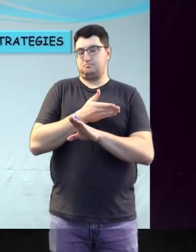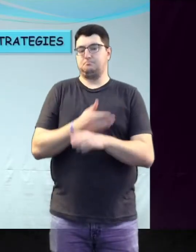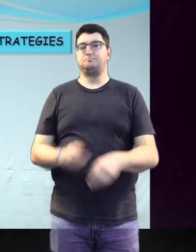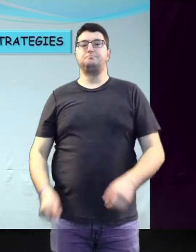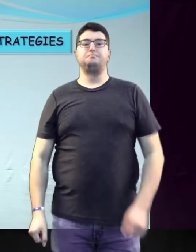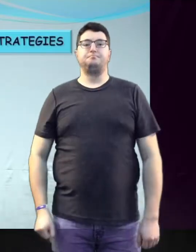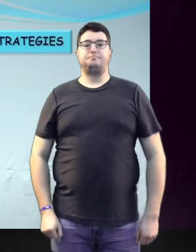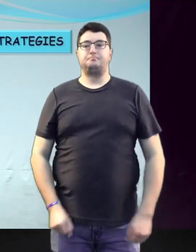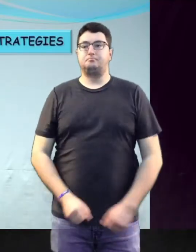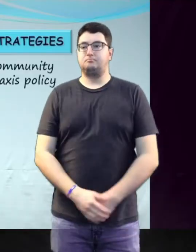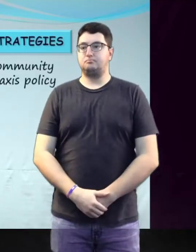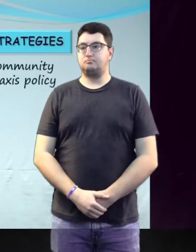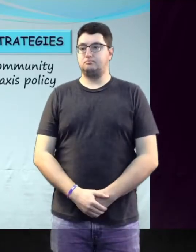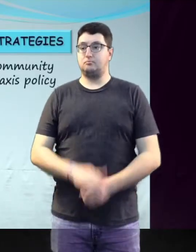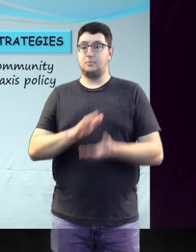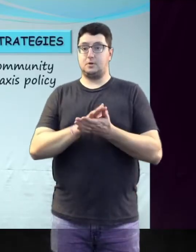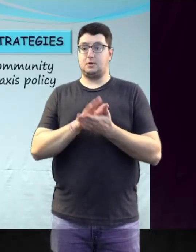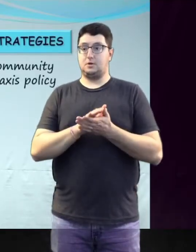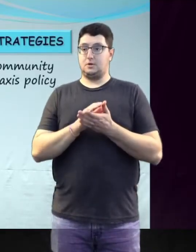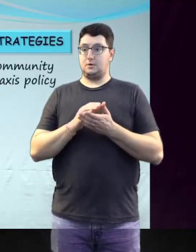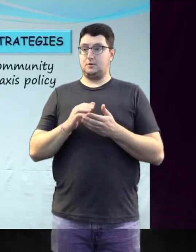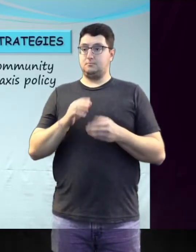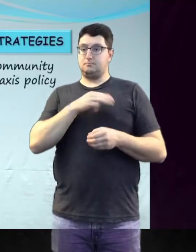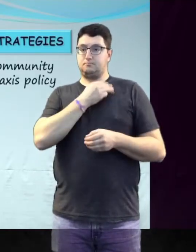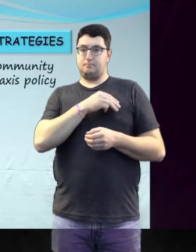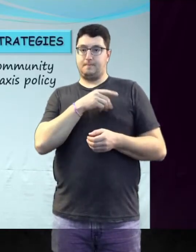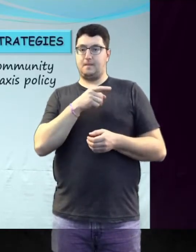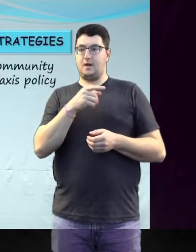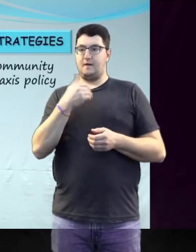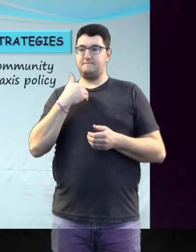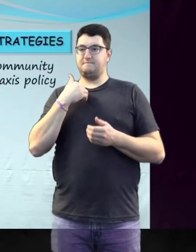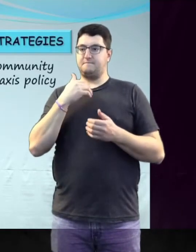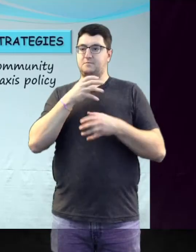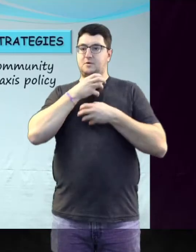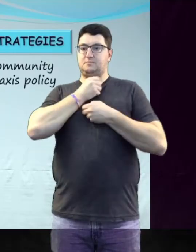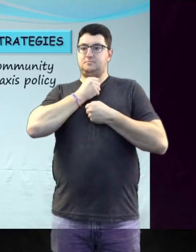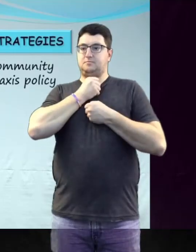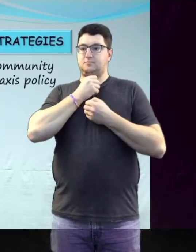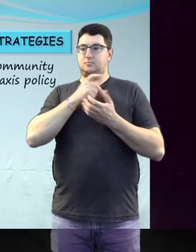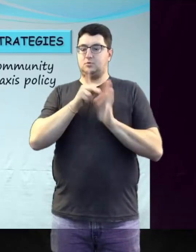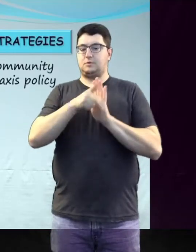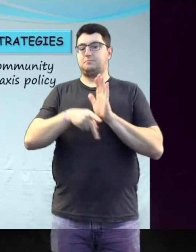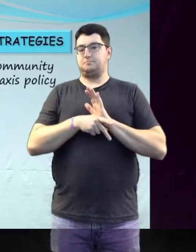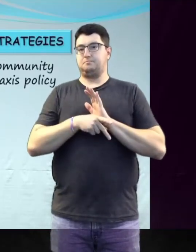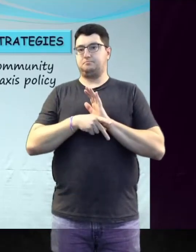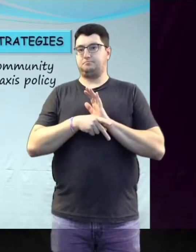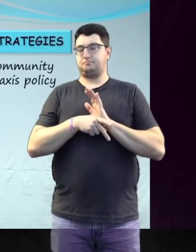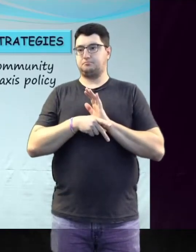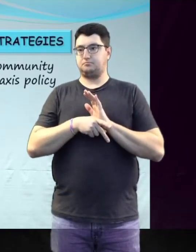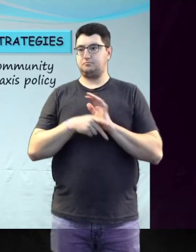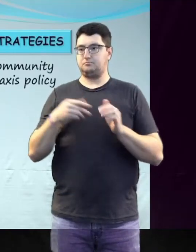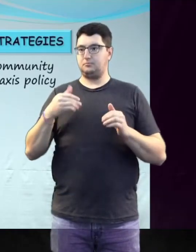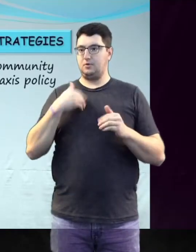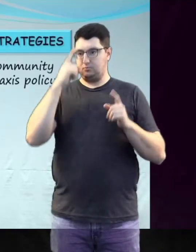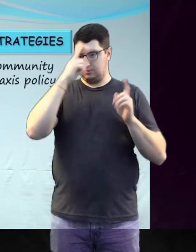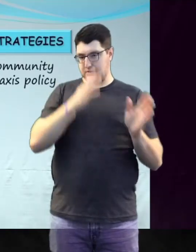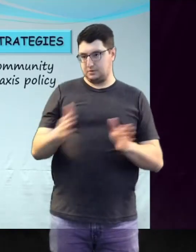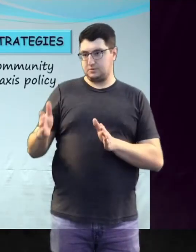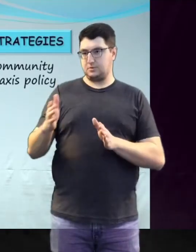Schools and licensed child care facilities in Manitoba are required to have an anaphylaxis policy which includes risk